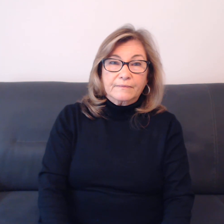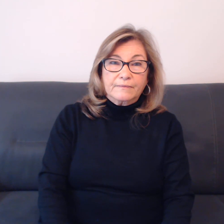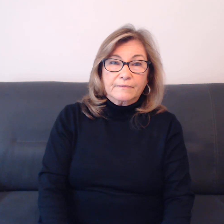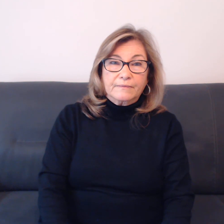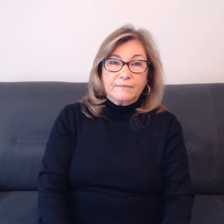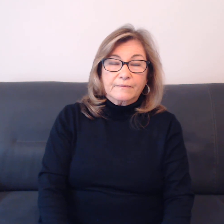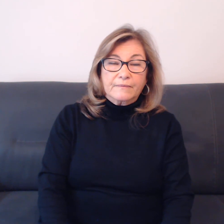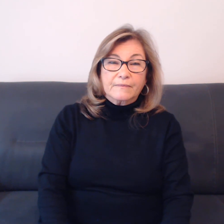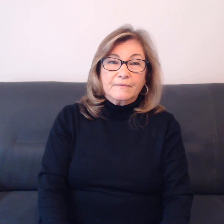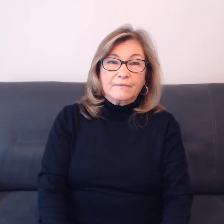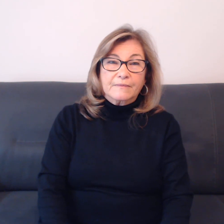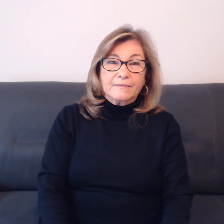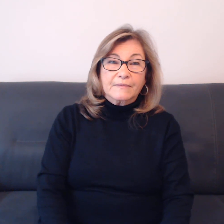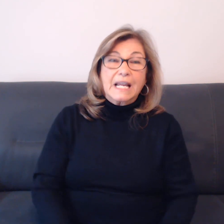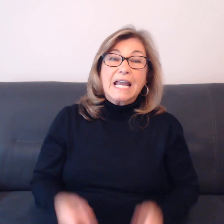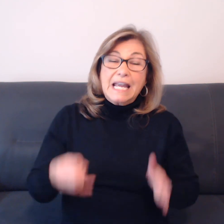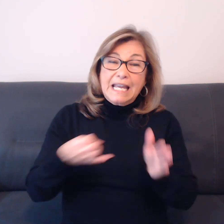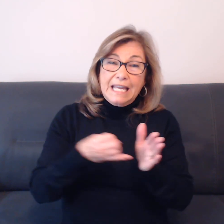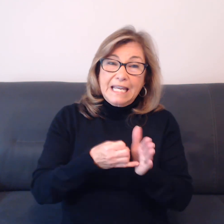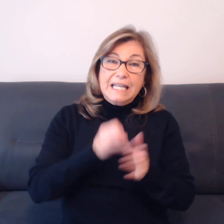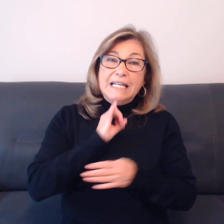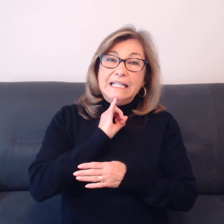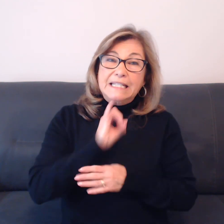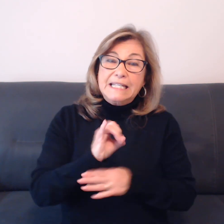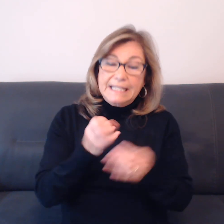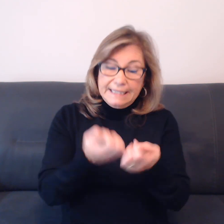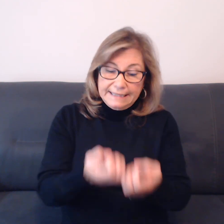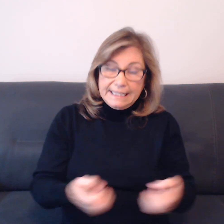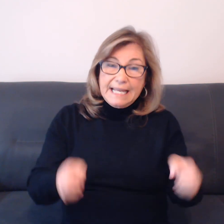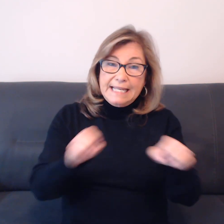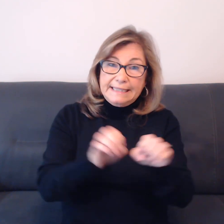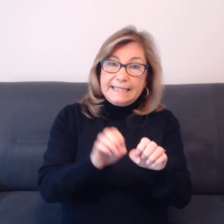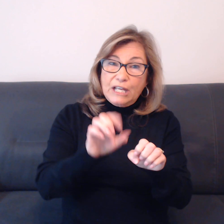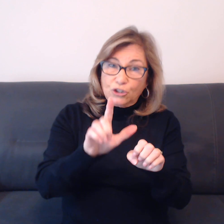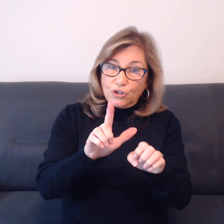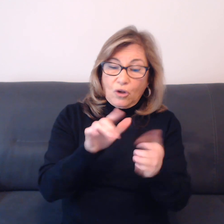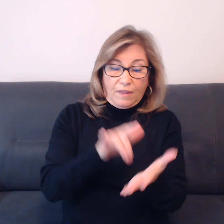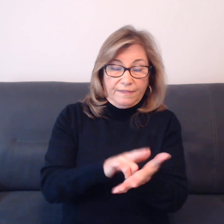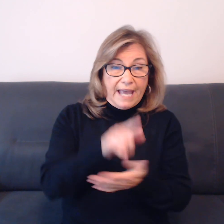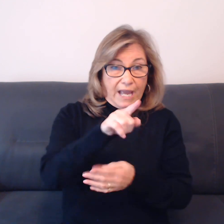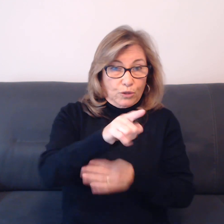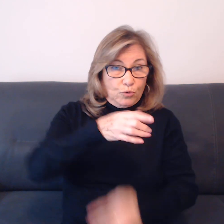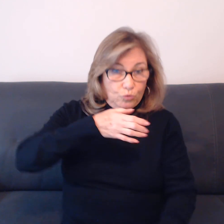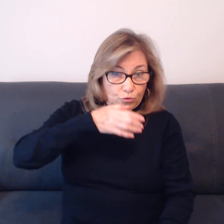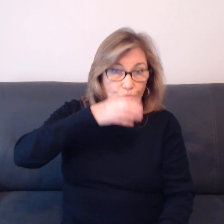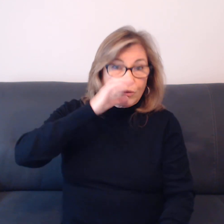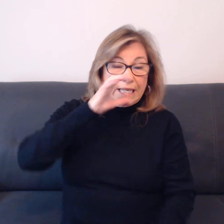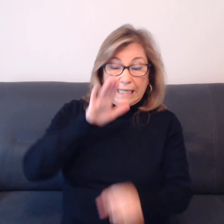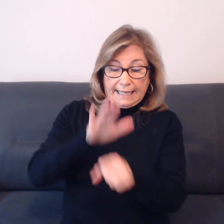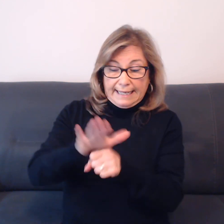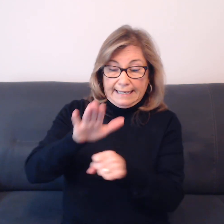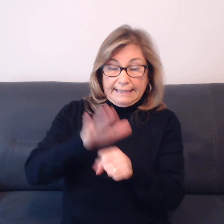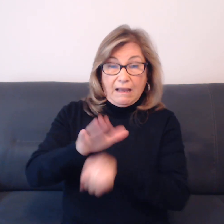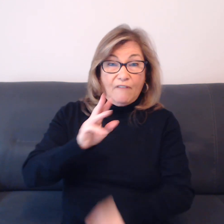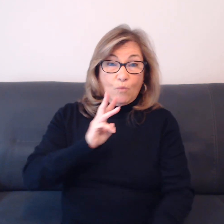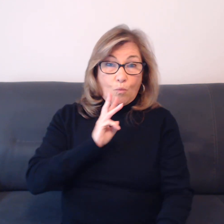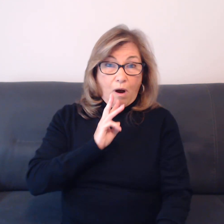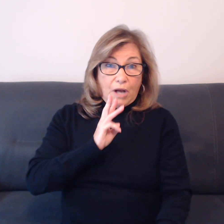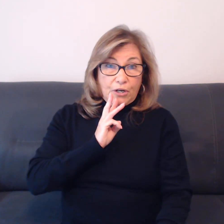Number is essential that you drink enough water every day.